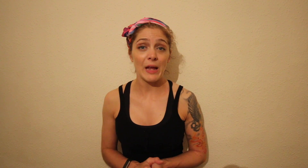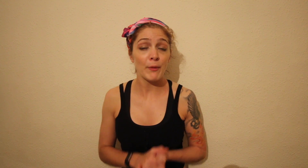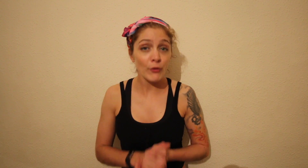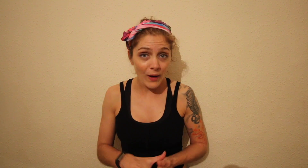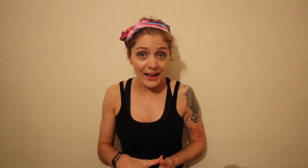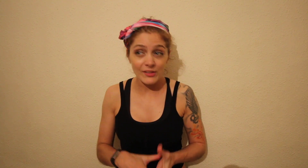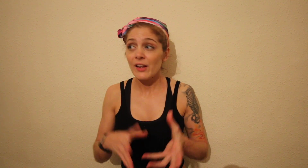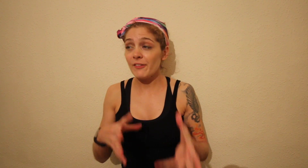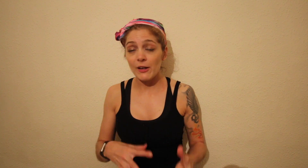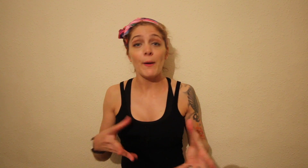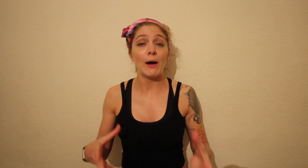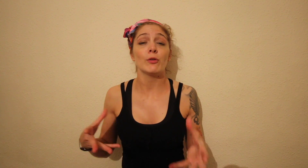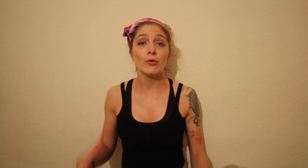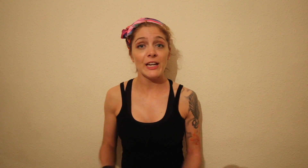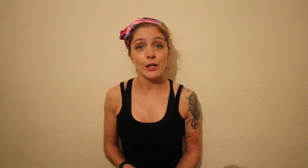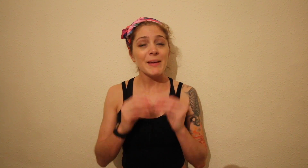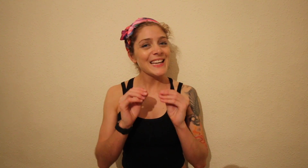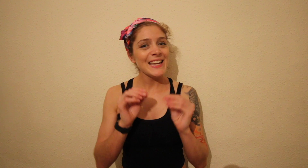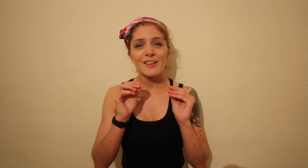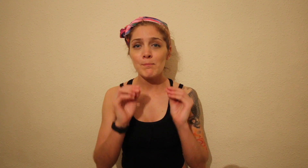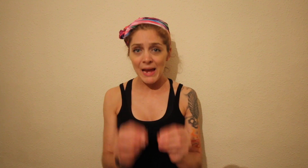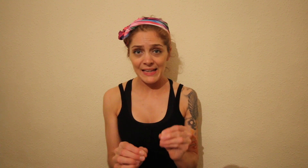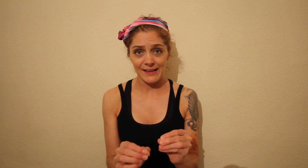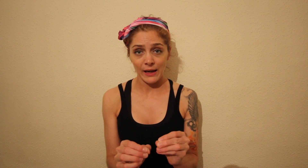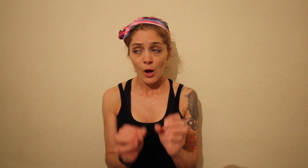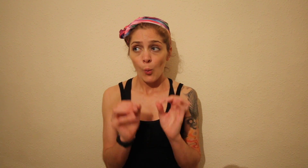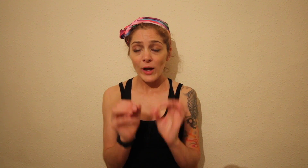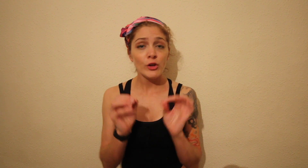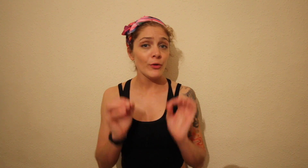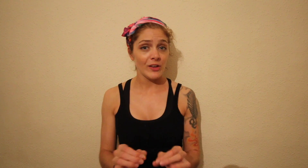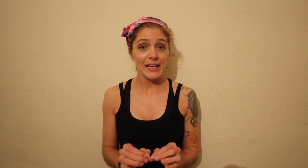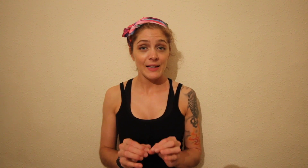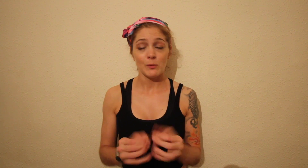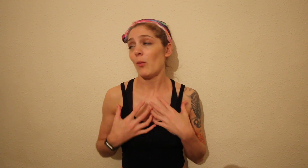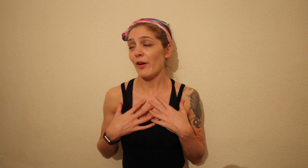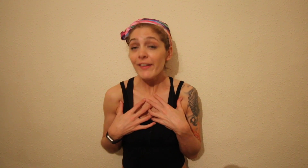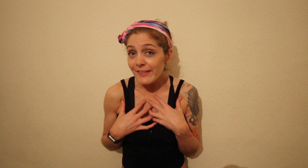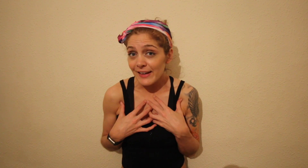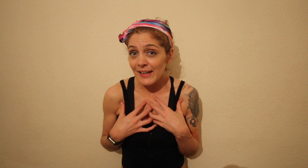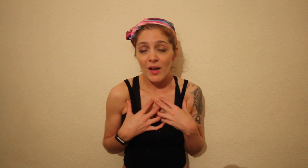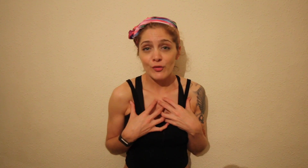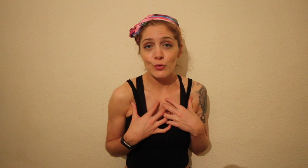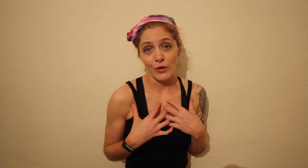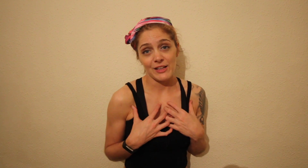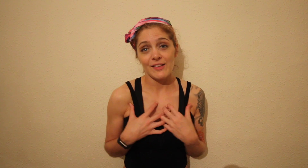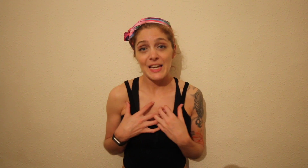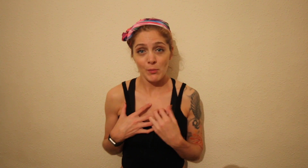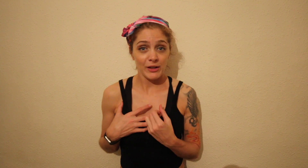know that beforehand so they know how to train you. But again it's amazing when you see, well when I see, personal trainers in my